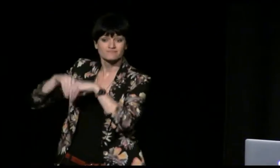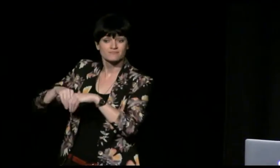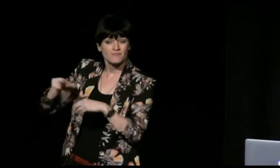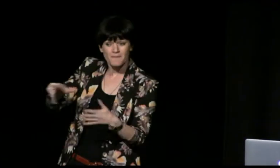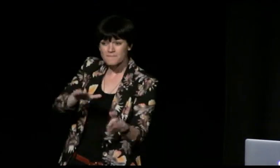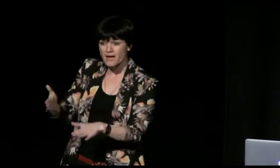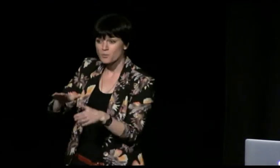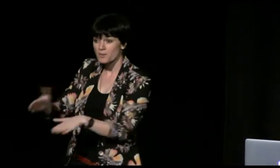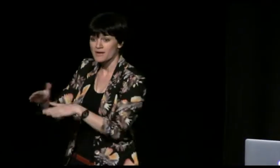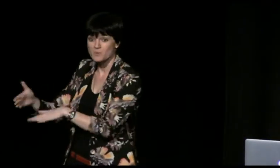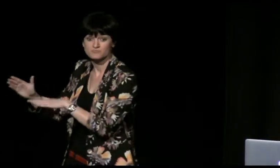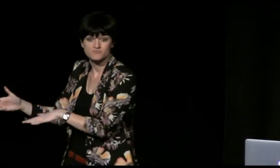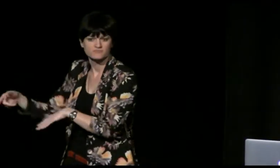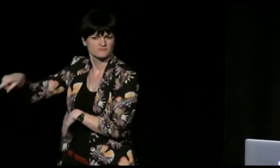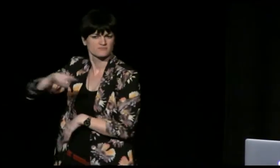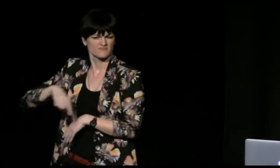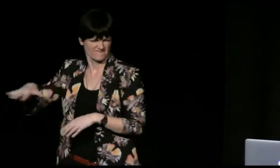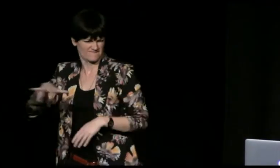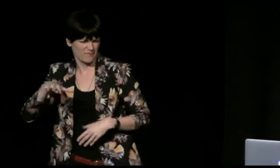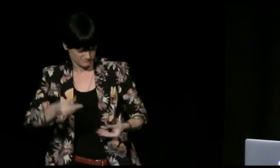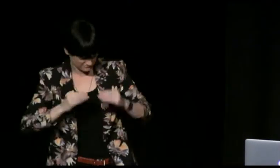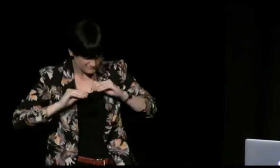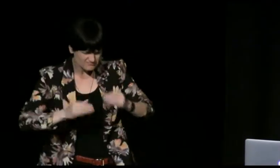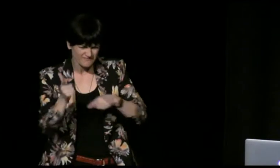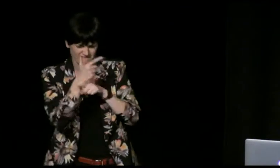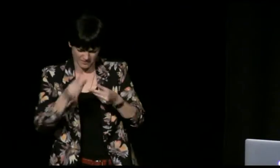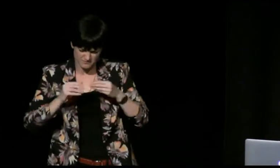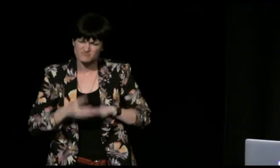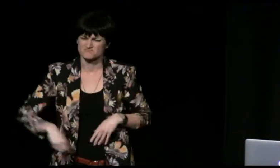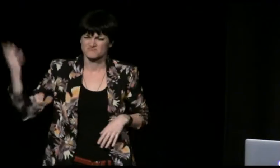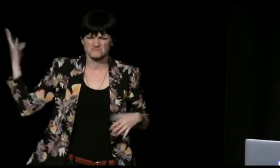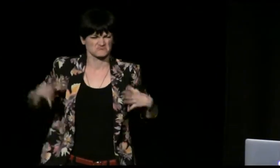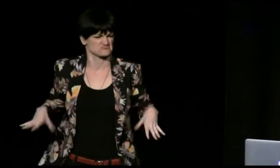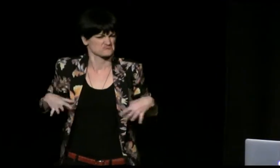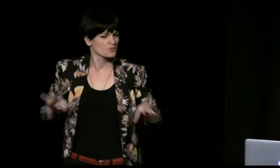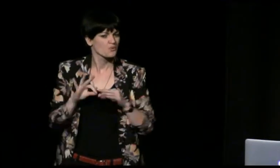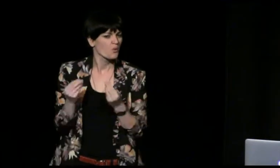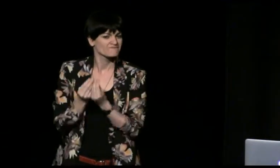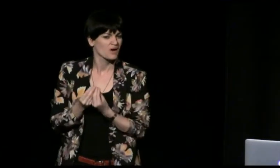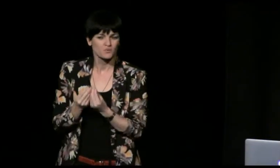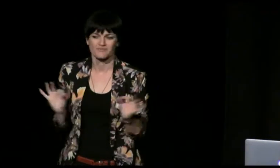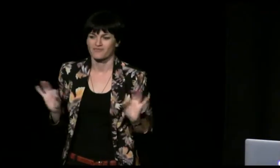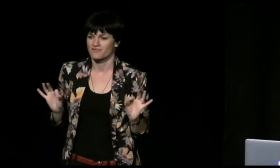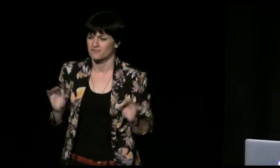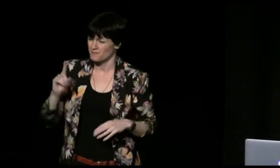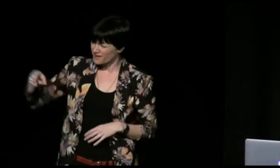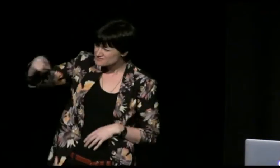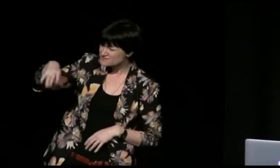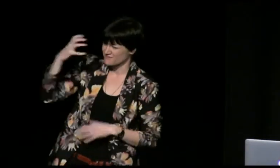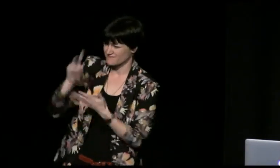As I said before, most deaf people have hearing families, so many of the tapes that they may have taken of the deaf community at that time